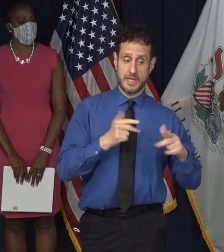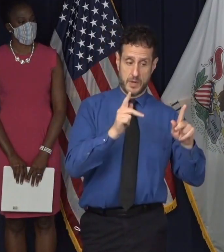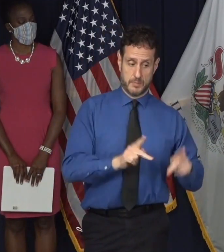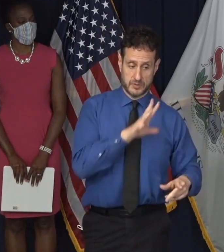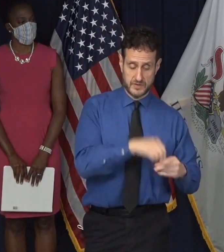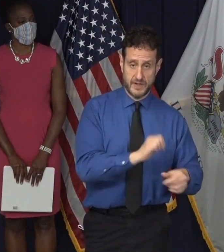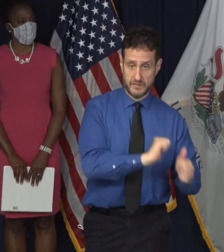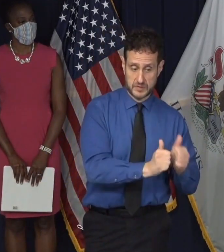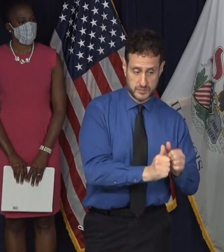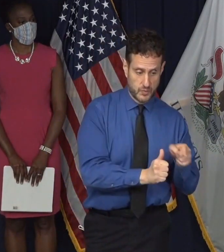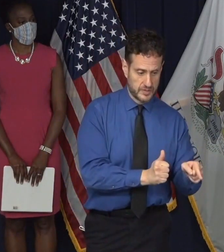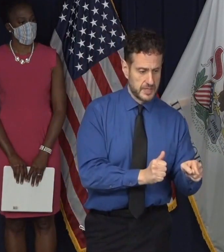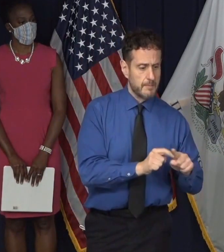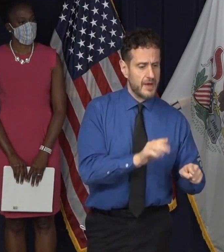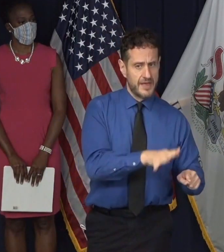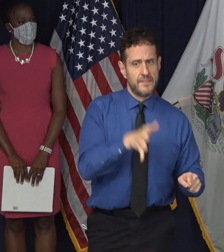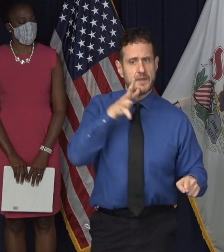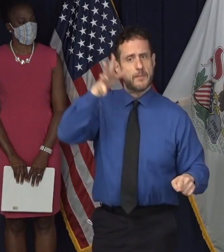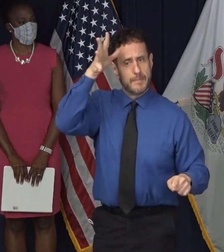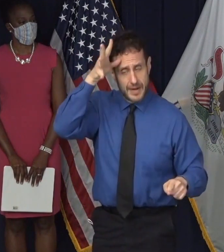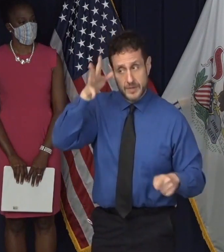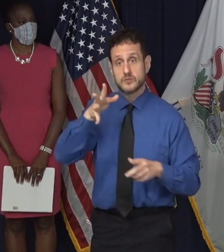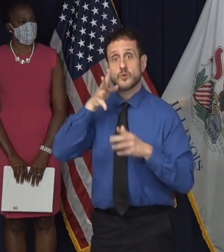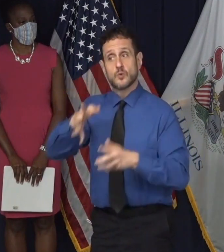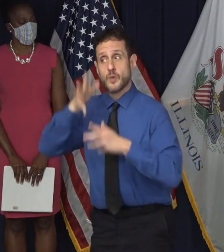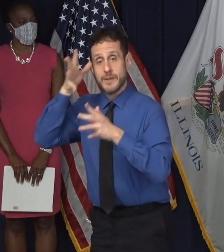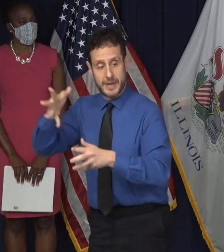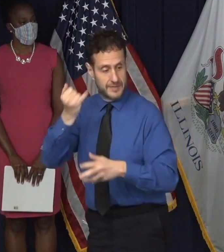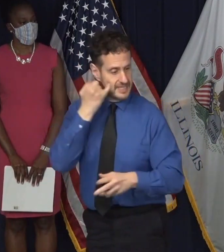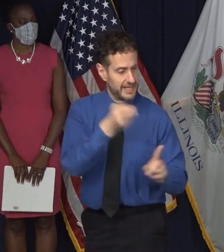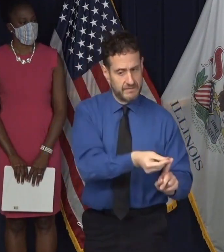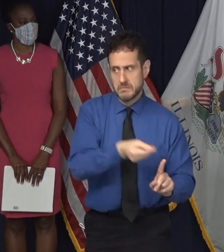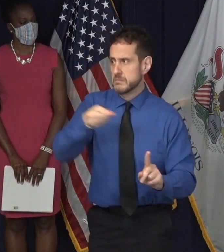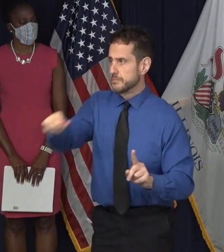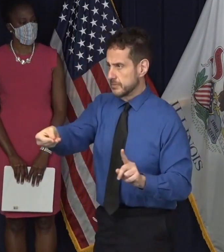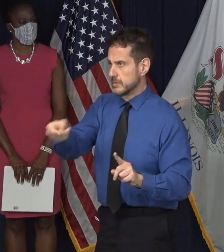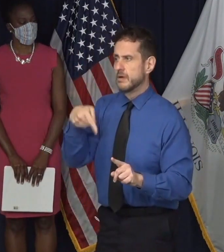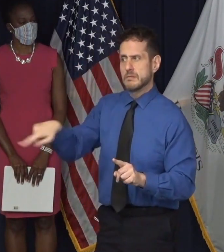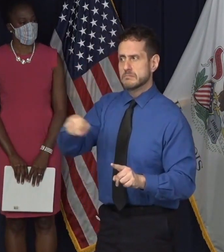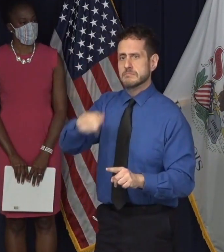a grandparent who may be at risk for terrible outcomes from COVID-19 disease.